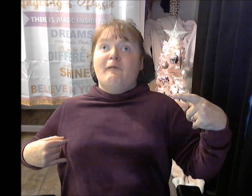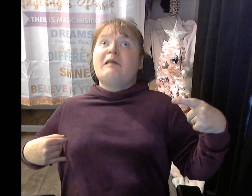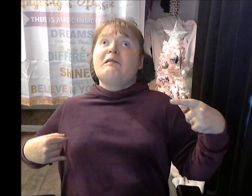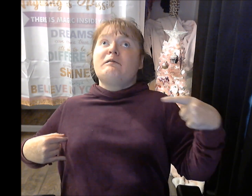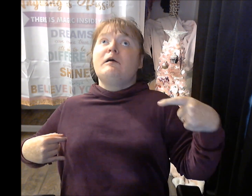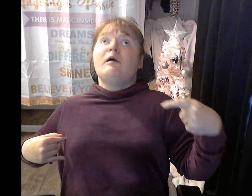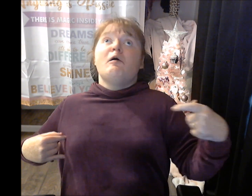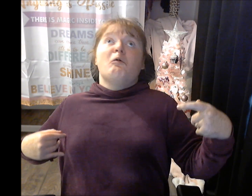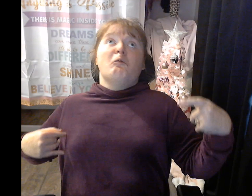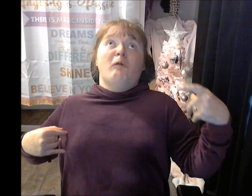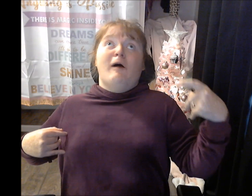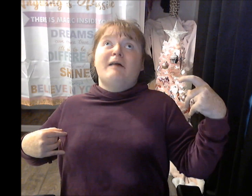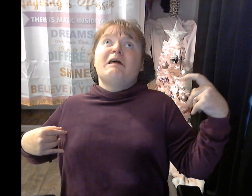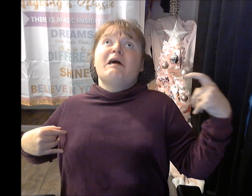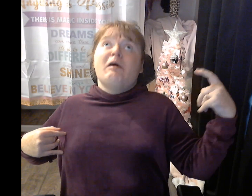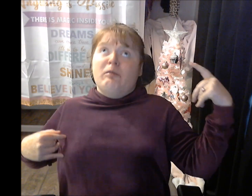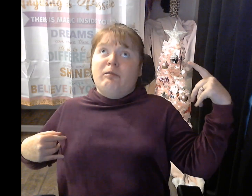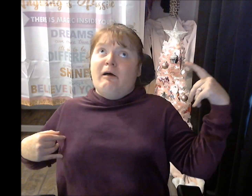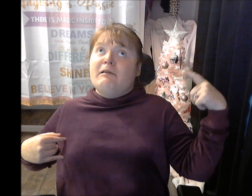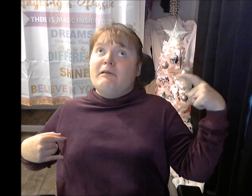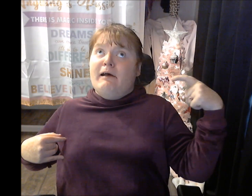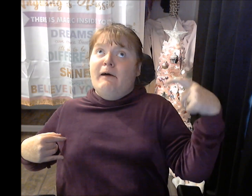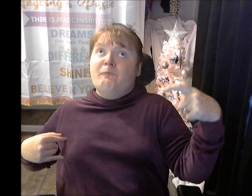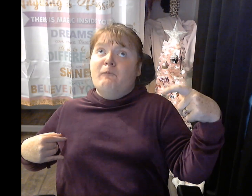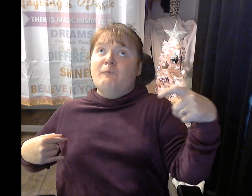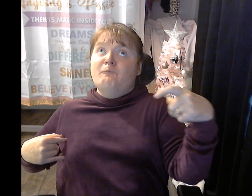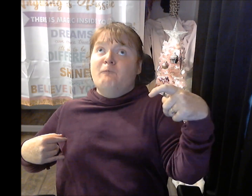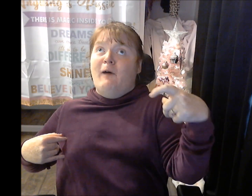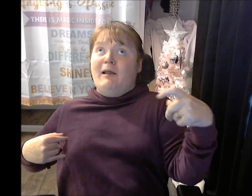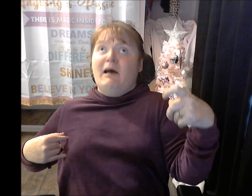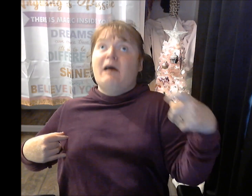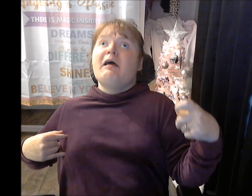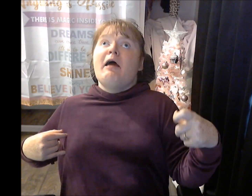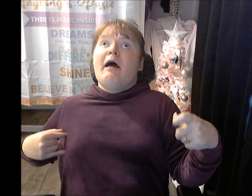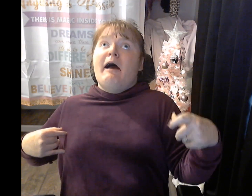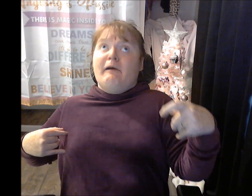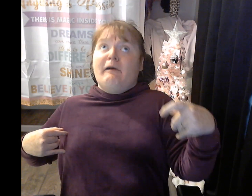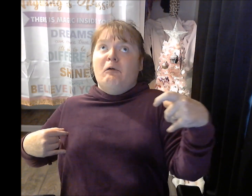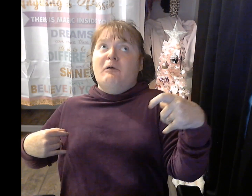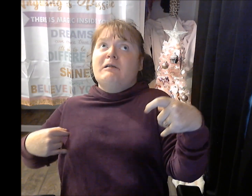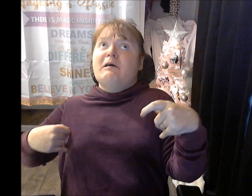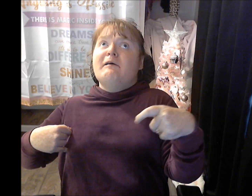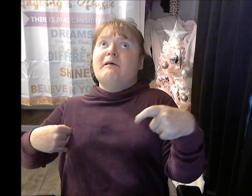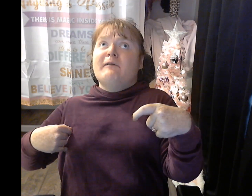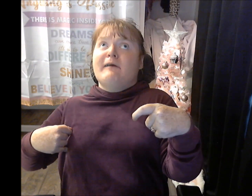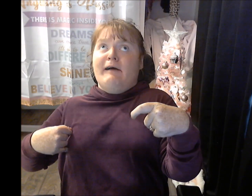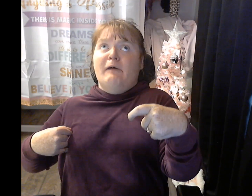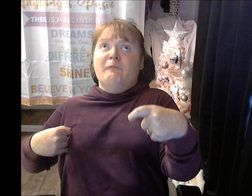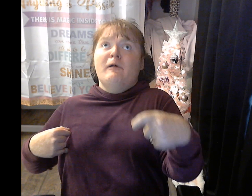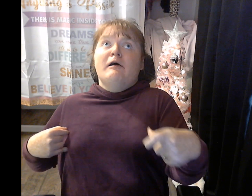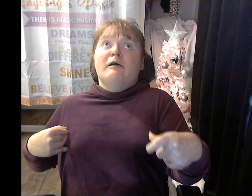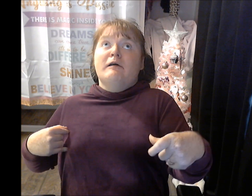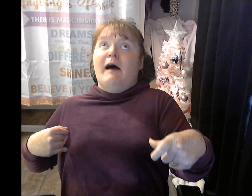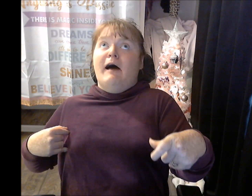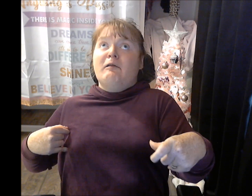one third cup butter, a quarter of a cup raspberry